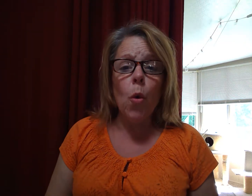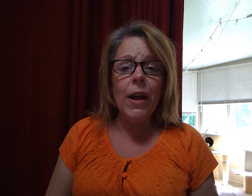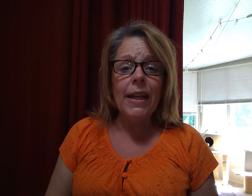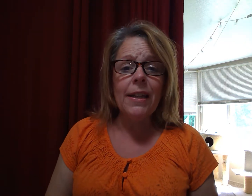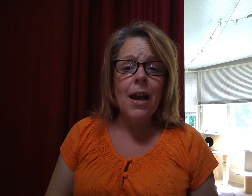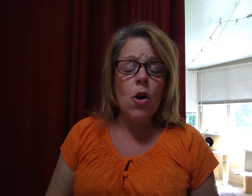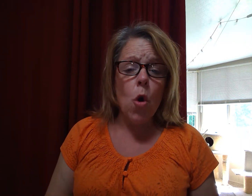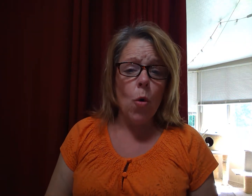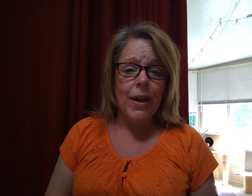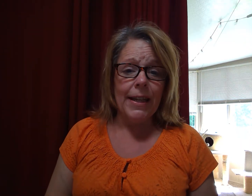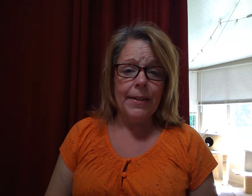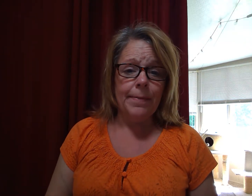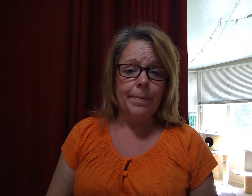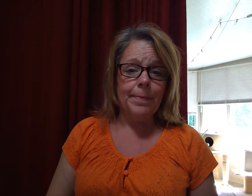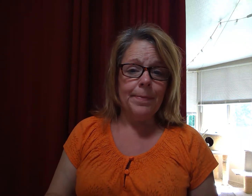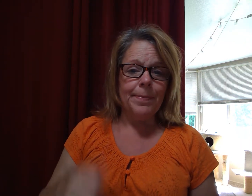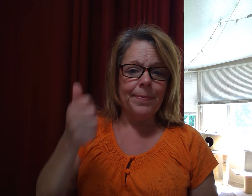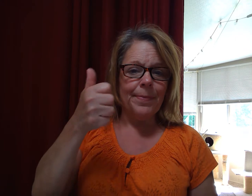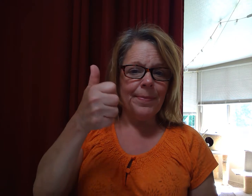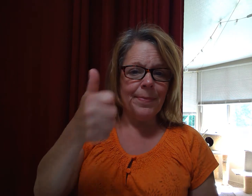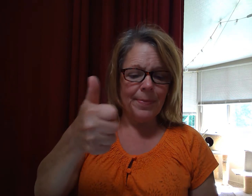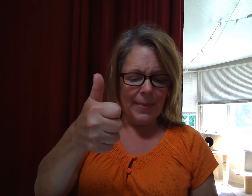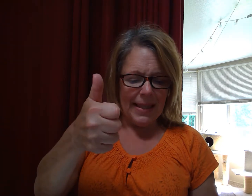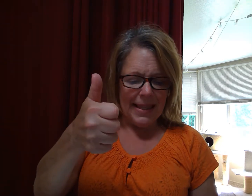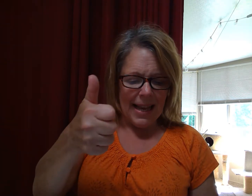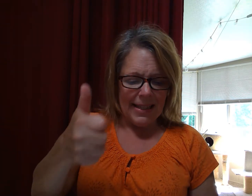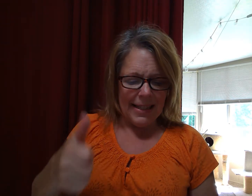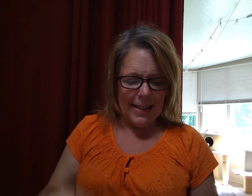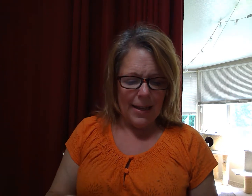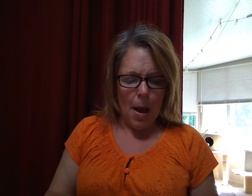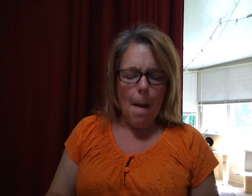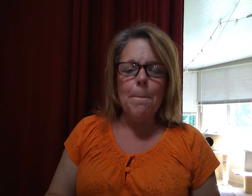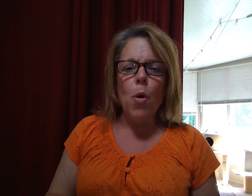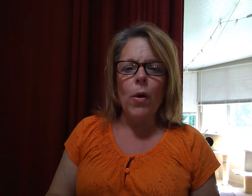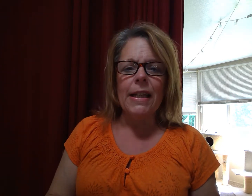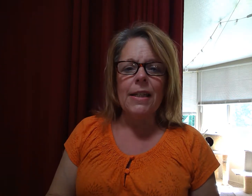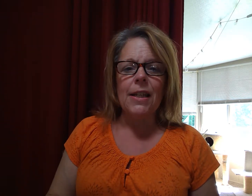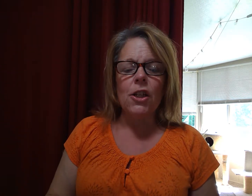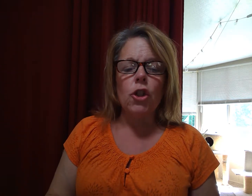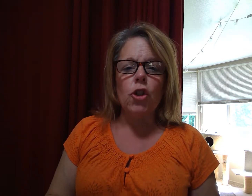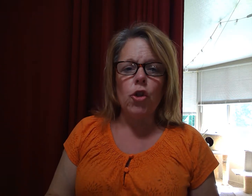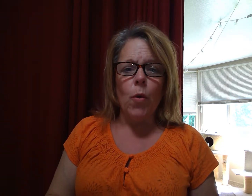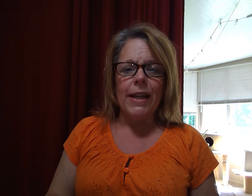Join coin. Yes. Point joint.